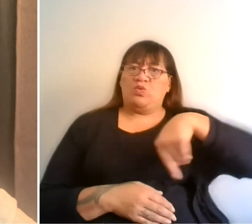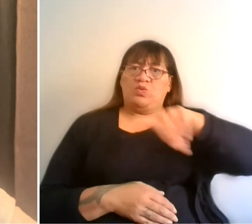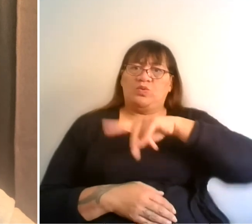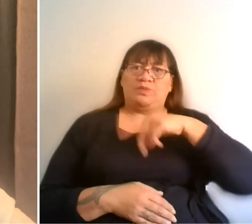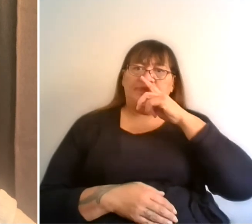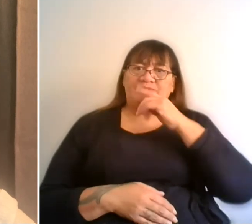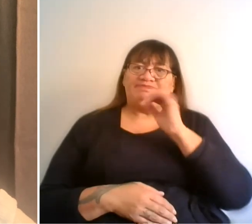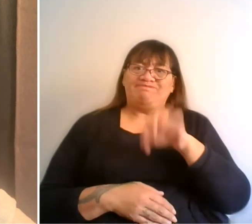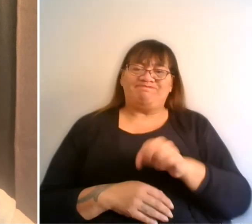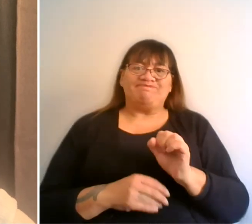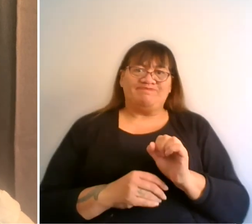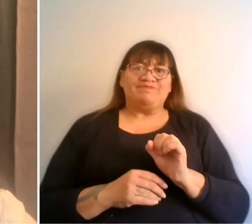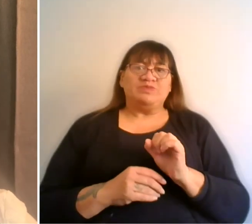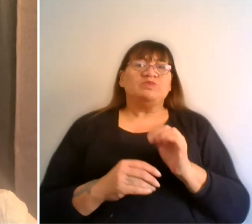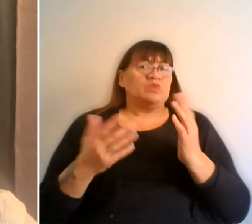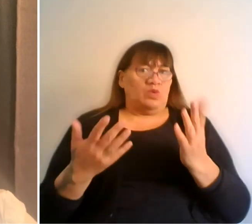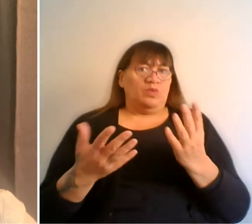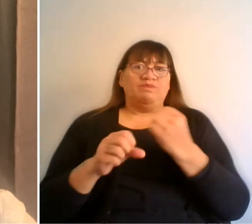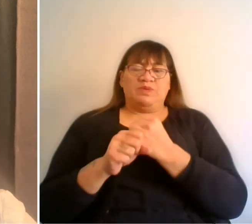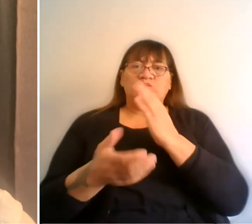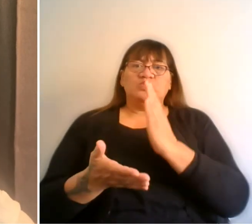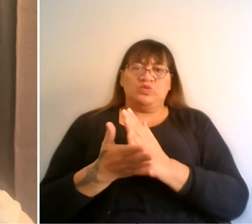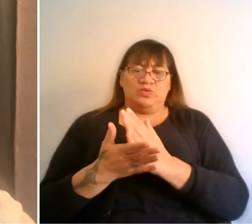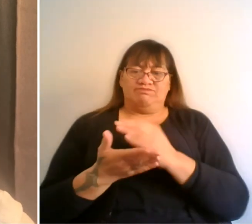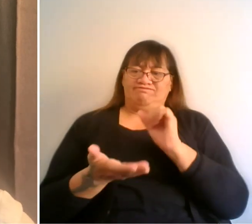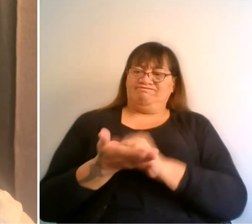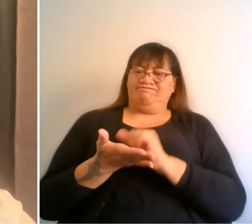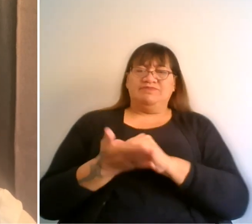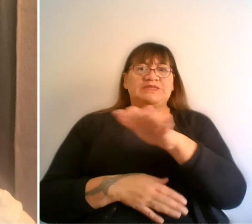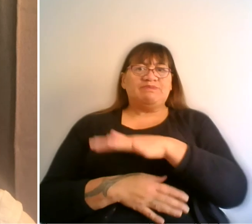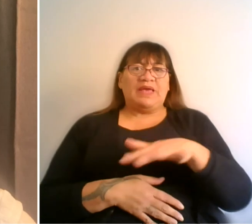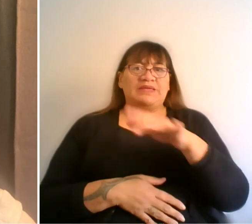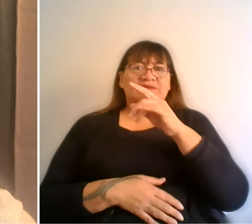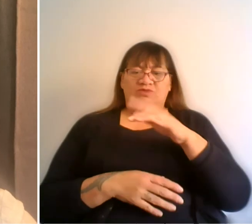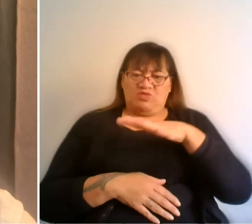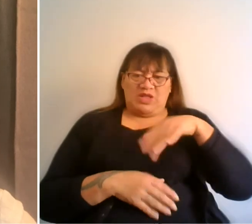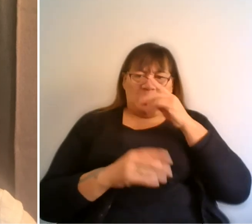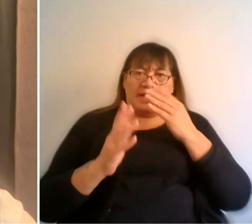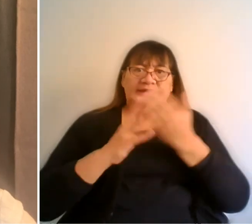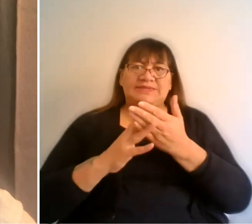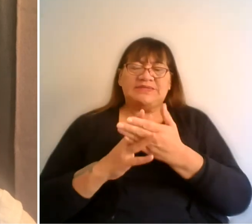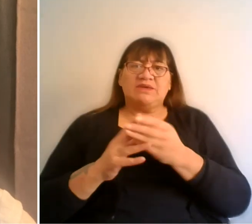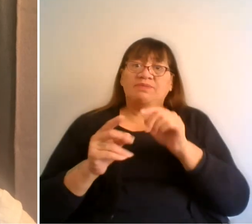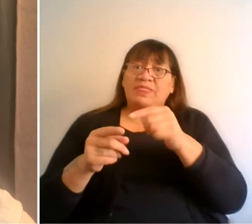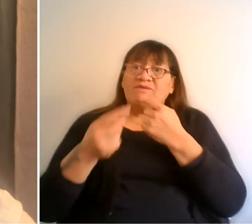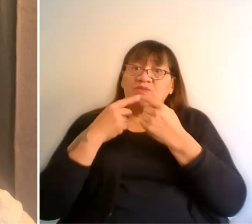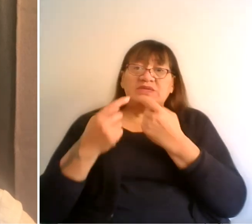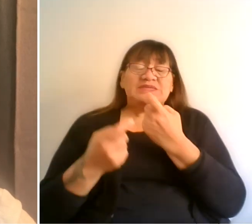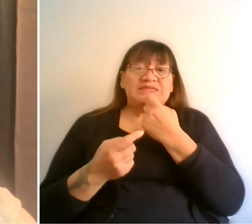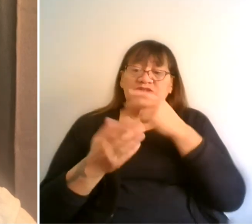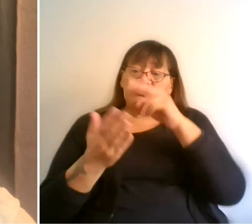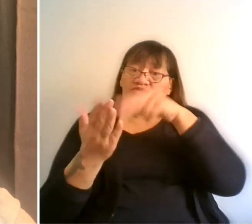it's making sure that we have the space that whānau can come to. We have kōrero, all that's in easy read English.